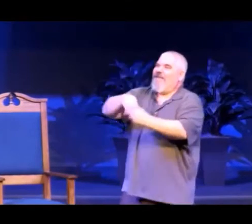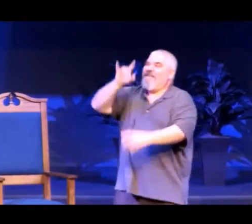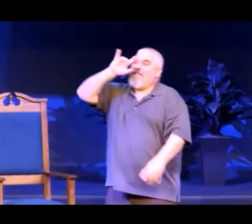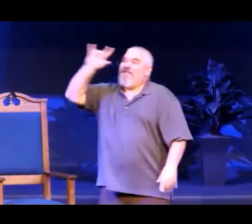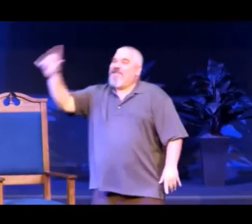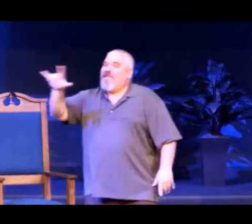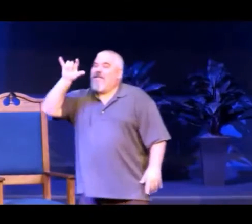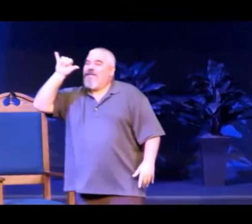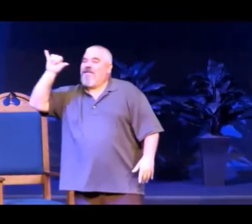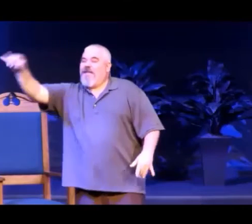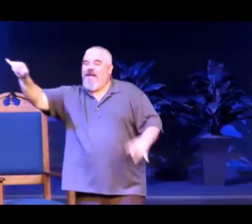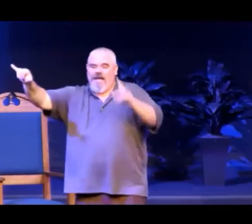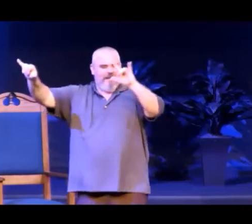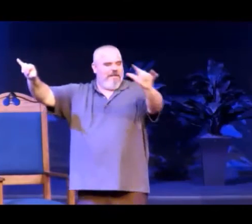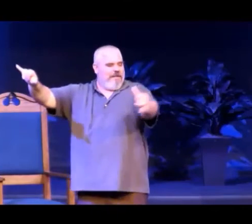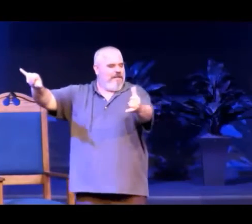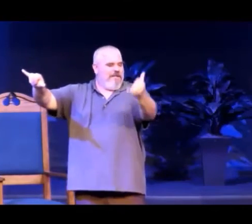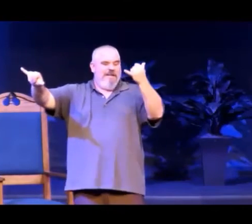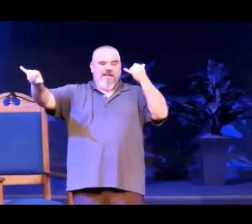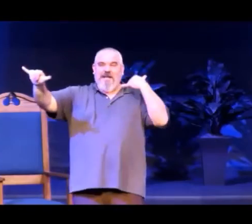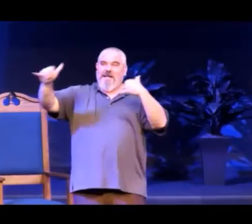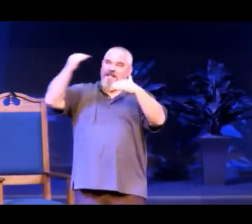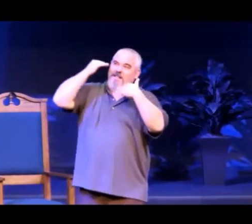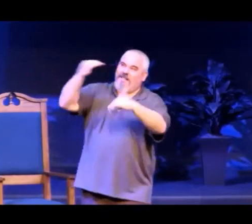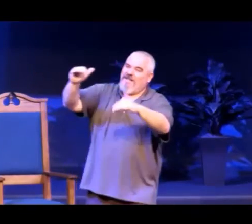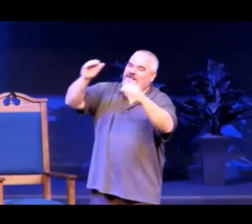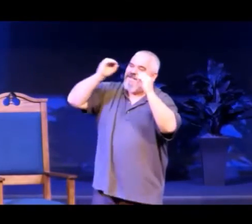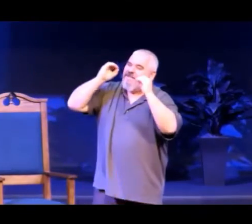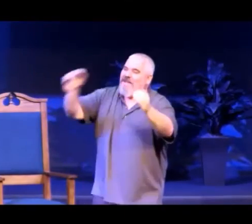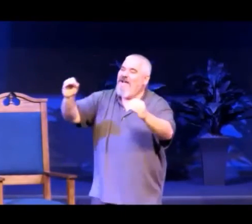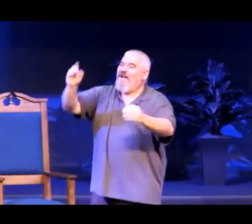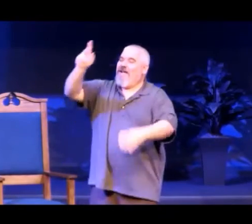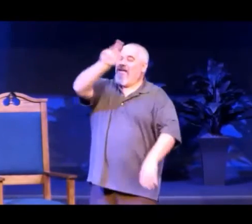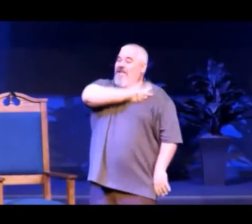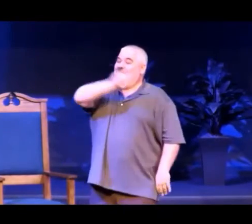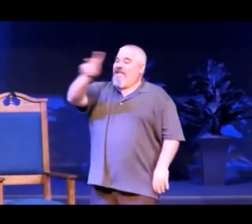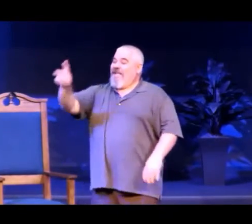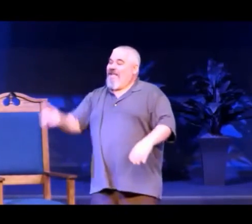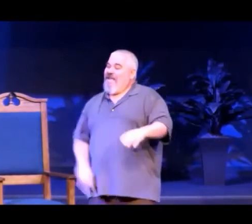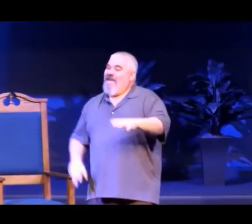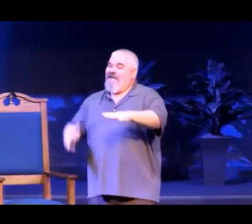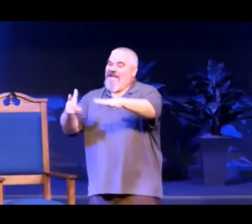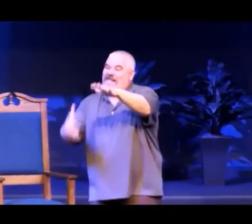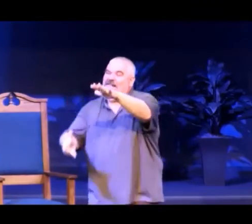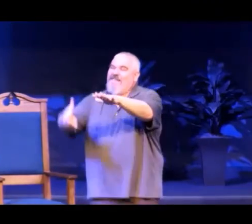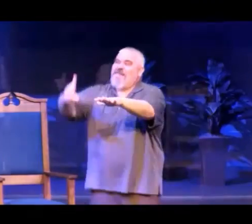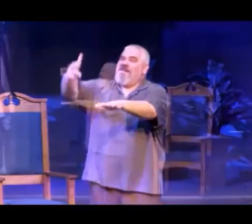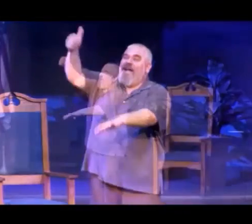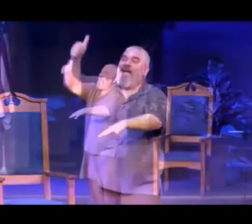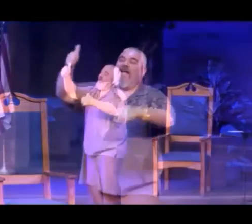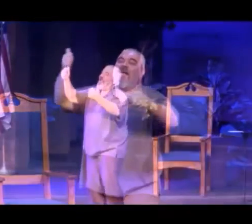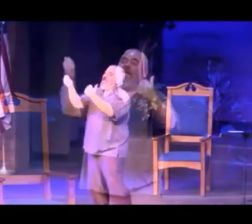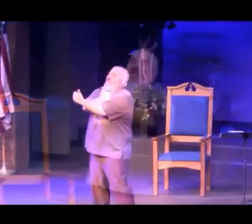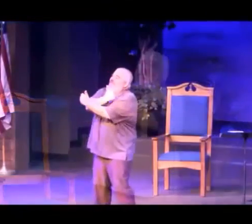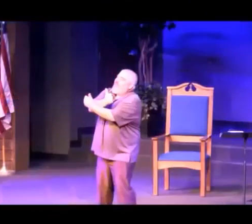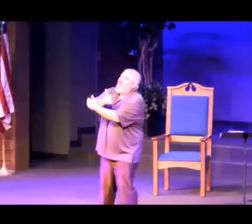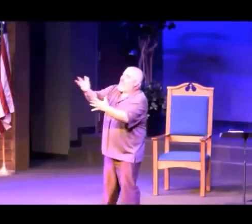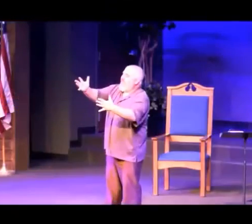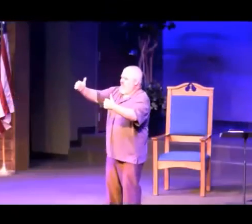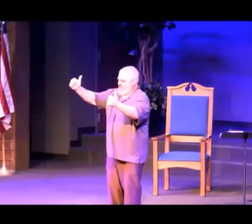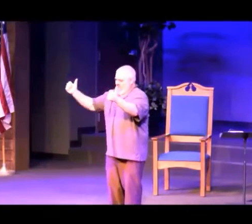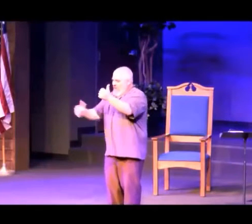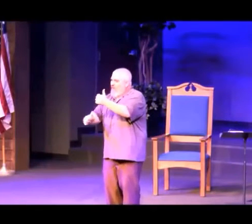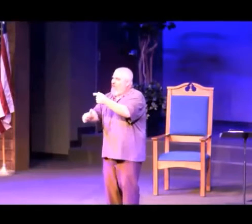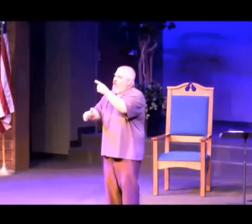the